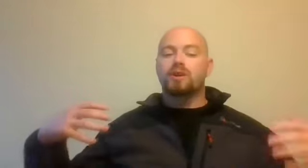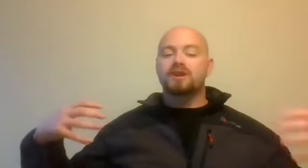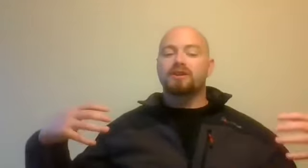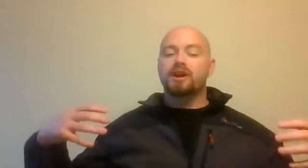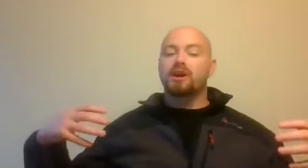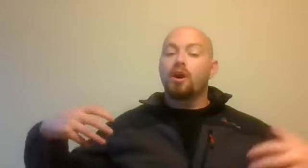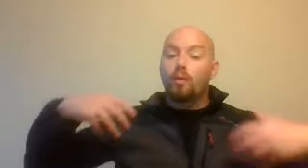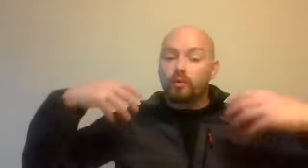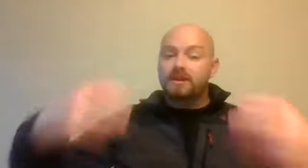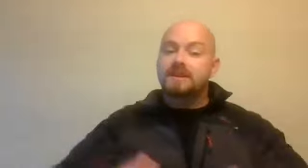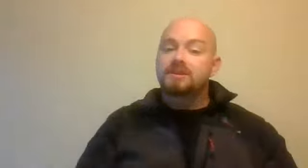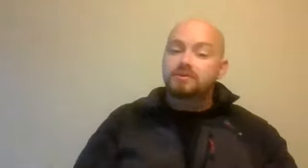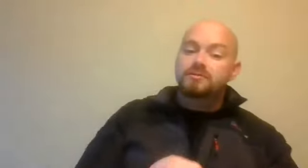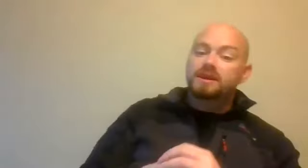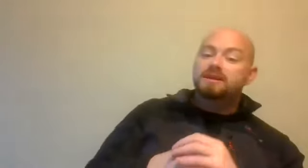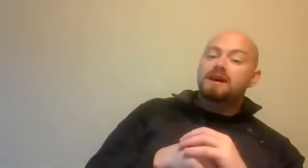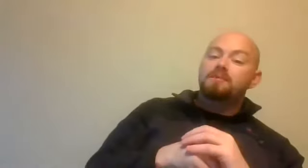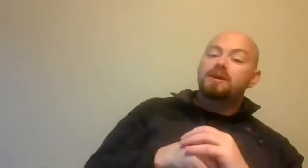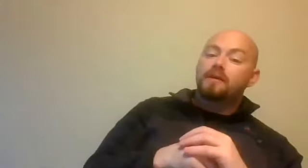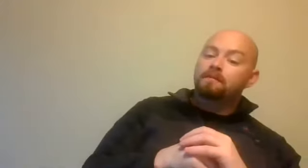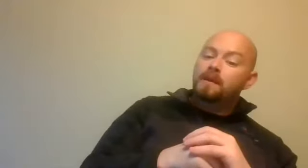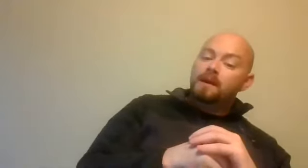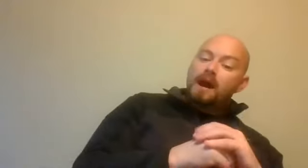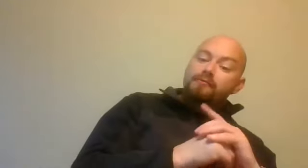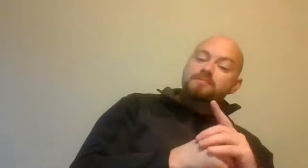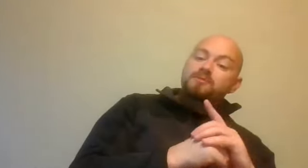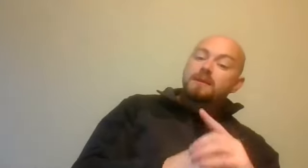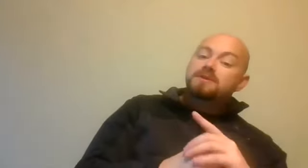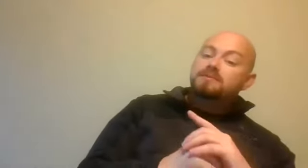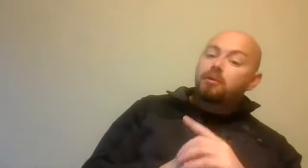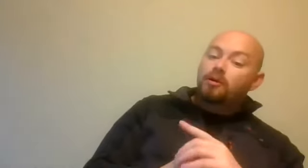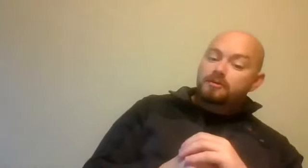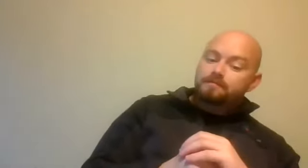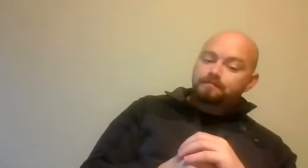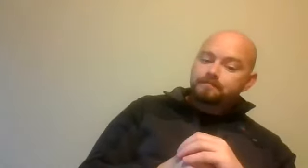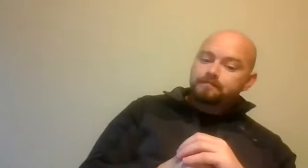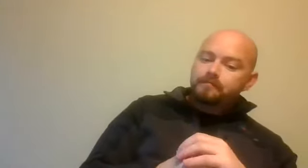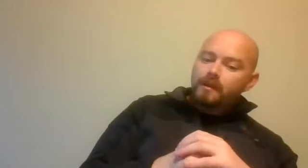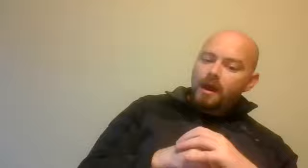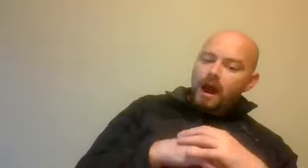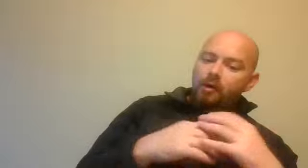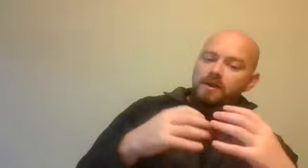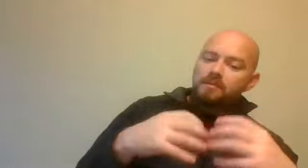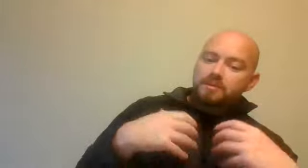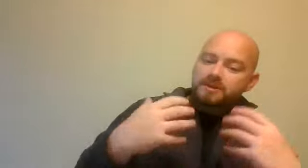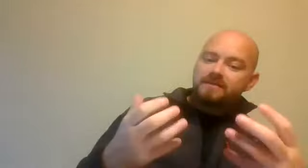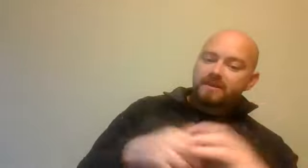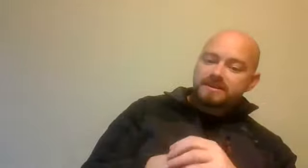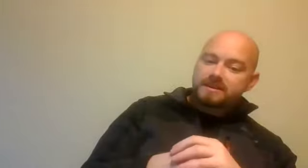was not there, would they still choose to engage in that behaviour? And risk perception is important. How people perceive risk